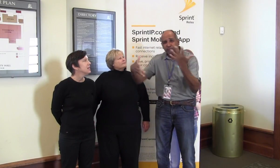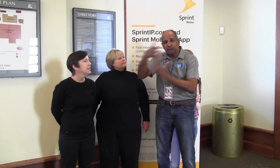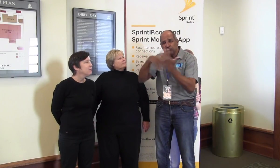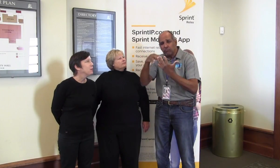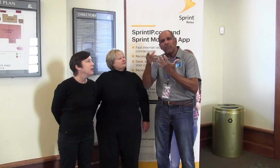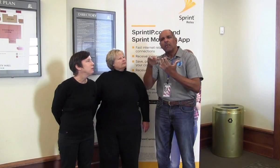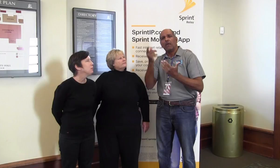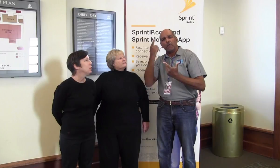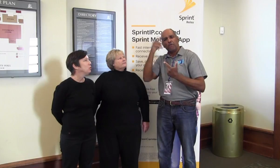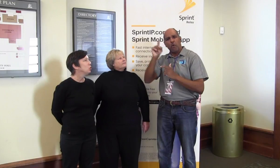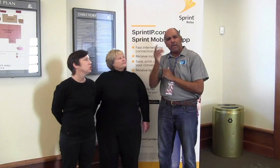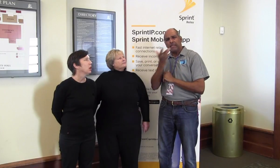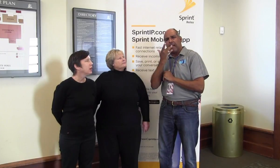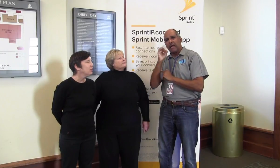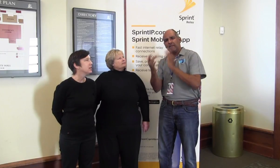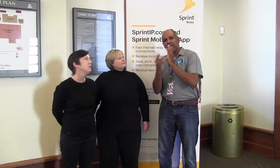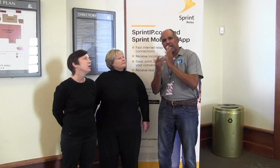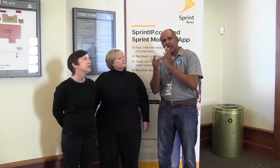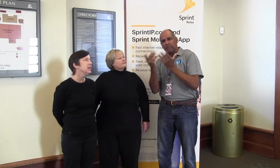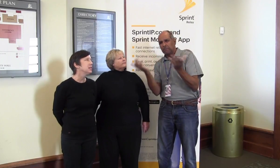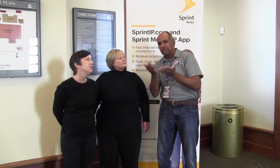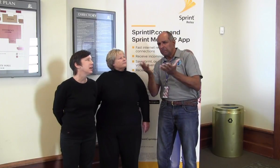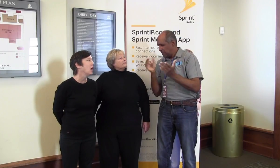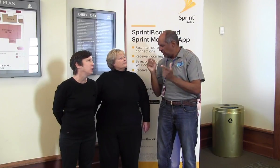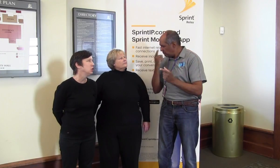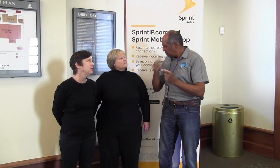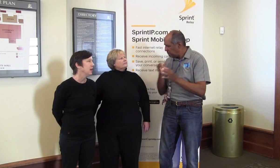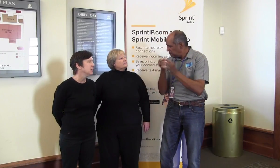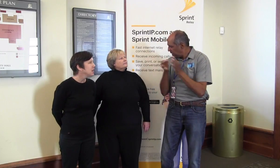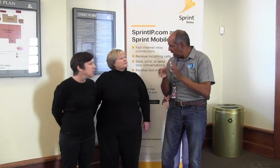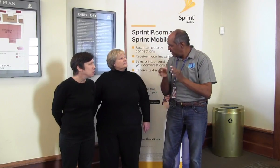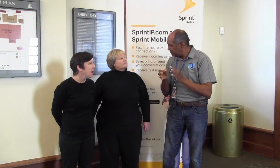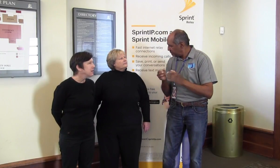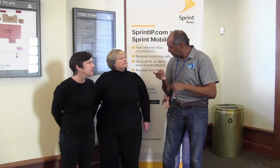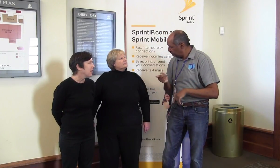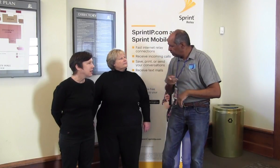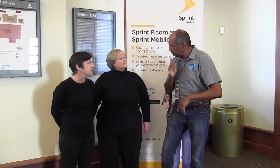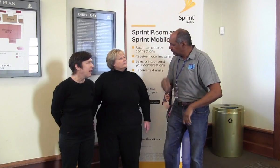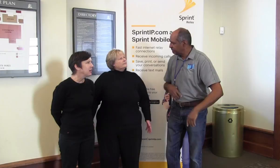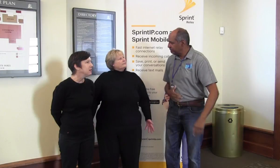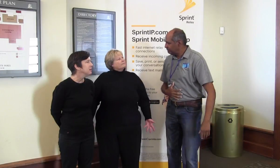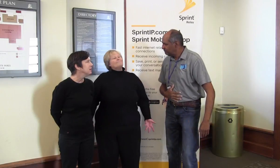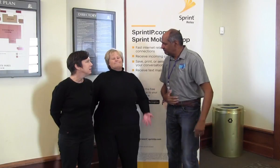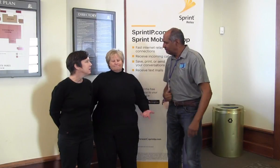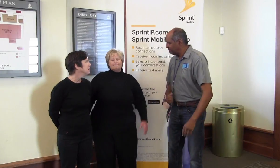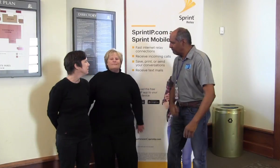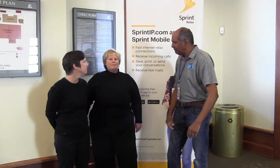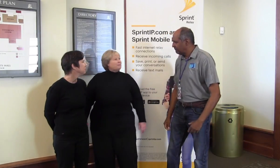Deaf-Blind people in New Jersey are here today for a Taste of Technology event. Do you mind telling us about it? My